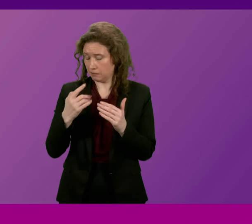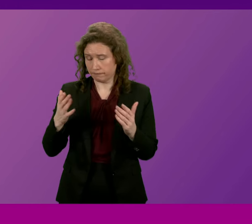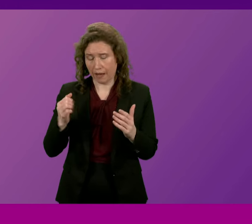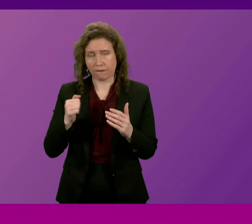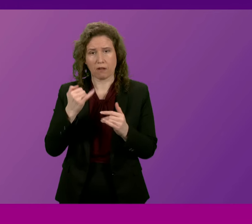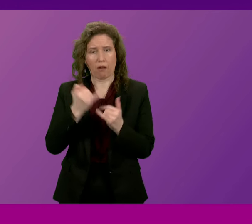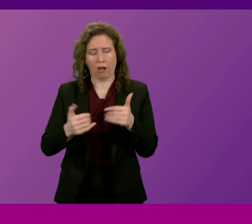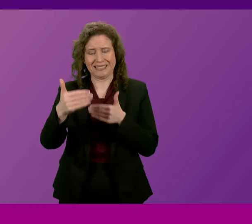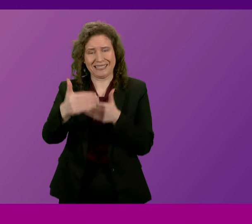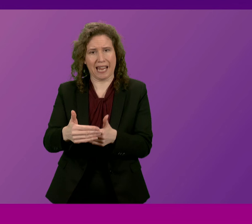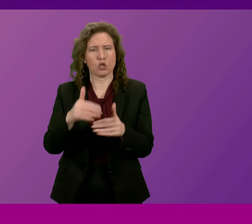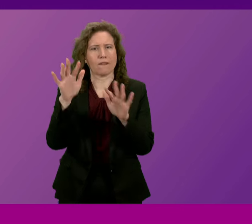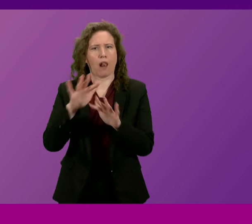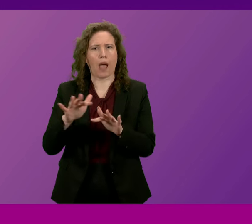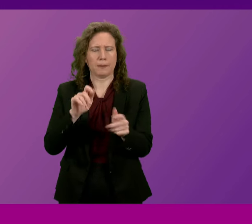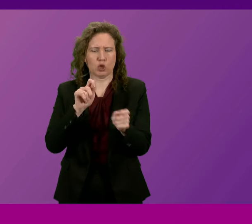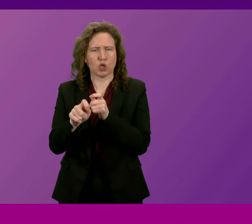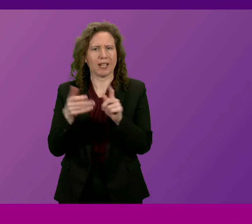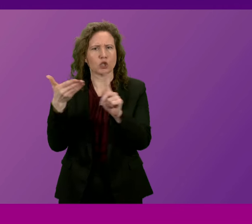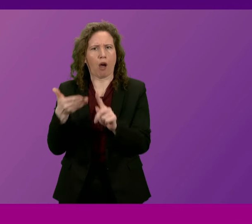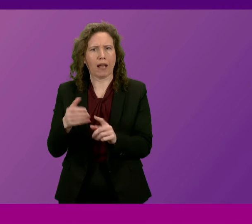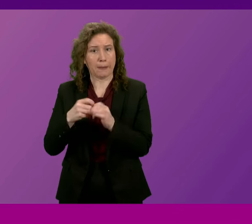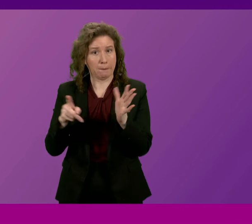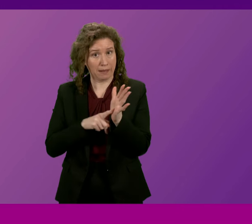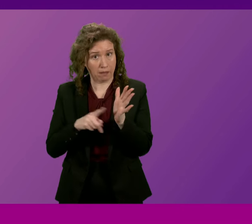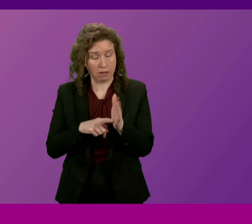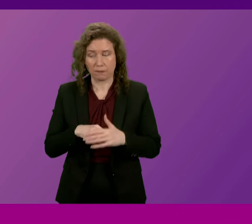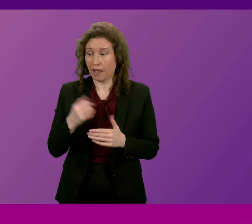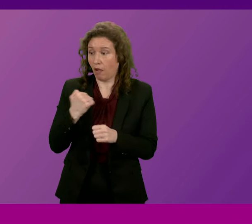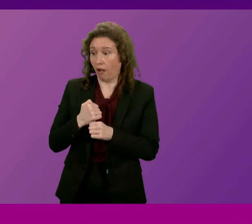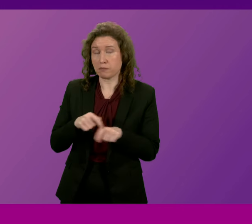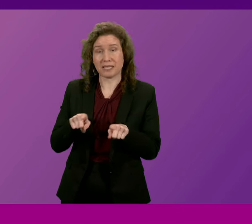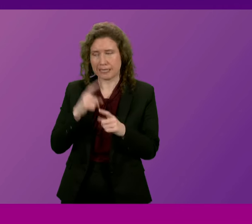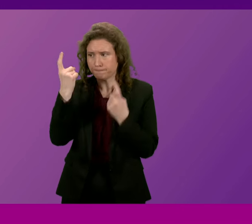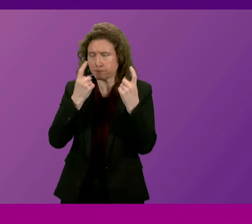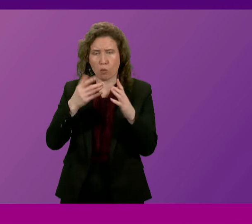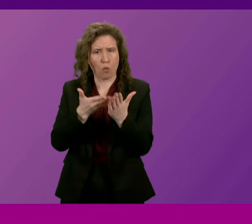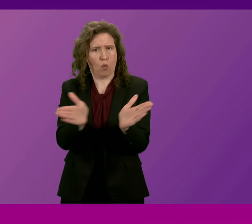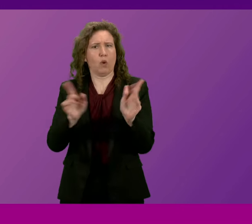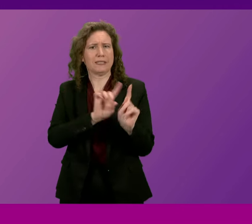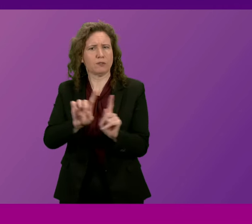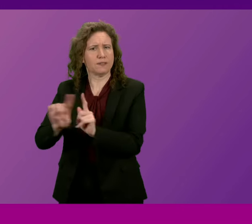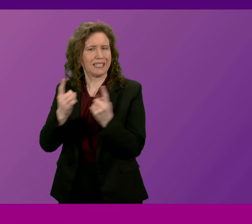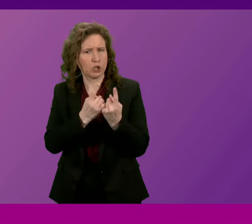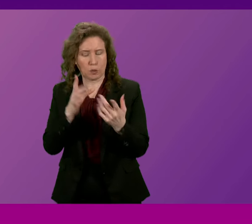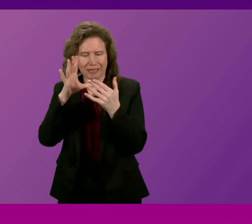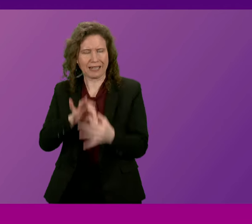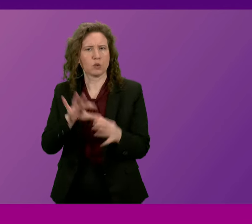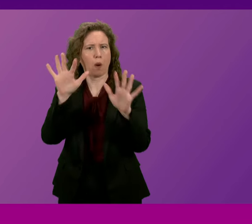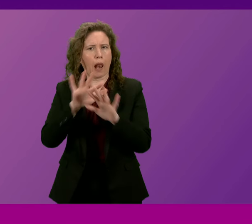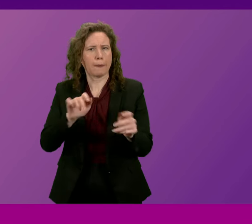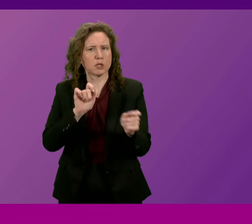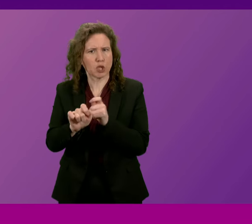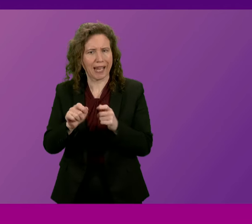the Climate Change Targets Bill and the government, of course, is considering all of the issues in relation to the tackling of climate